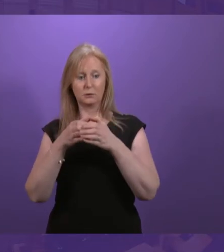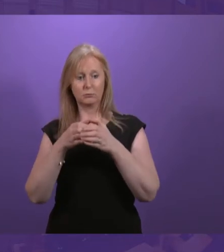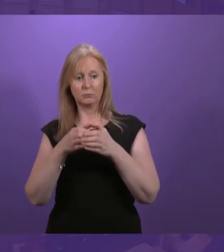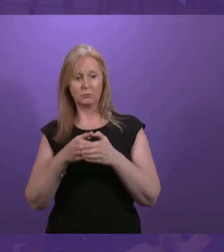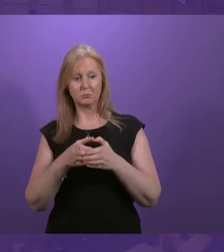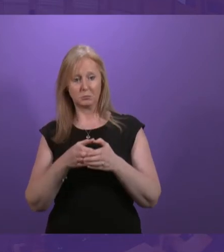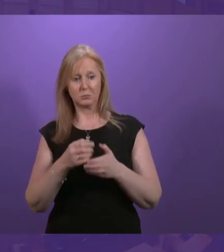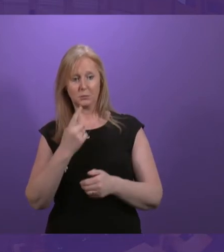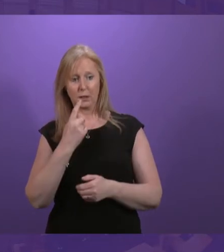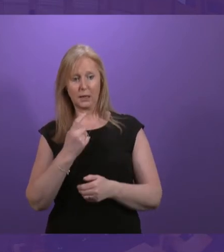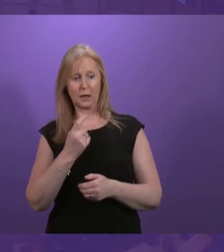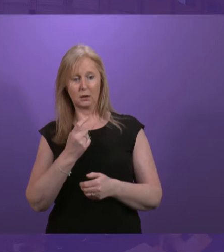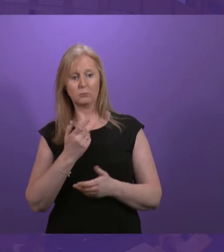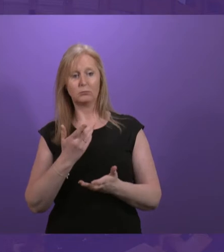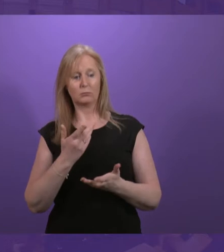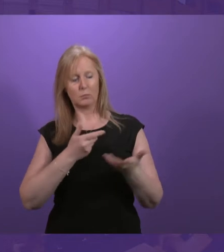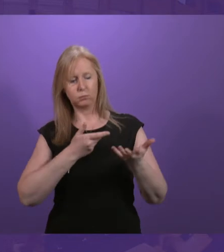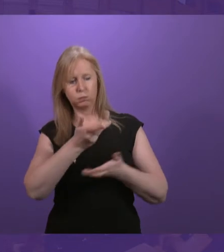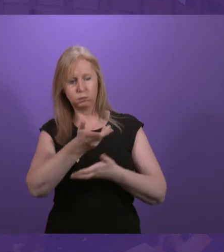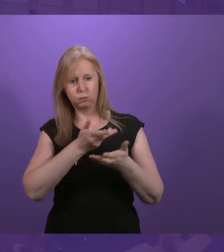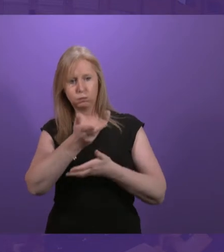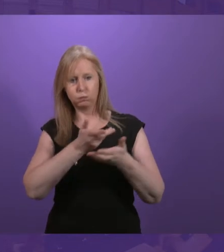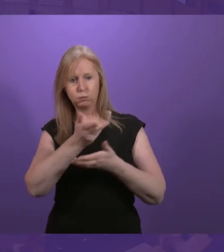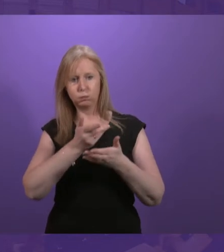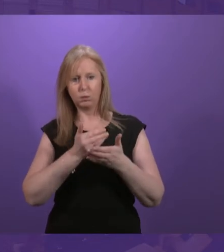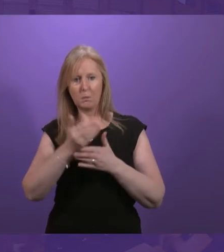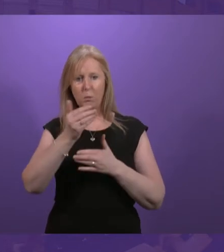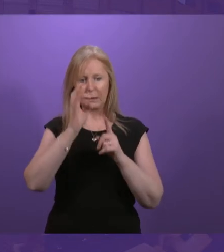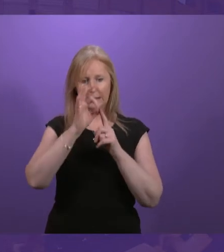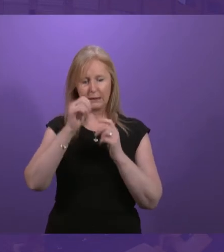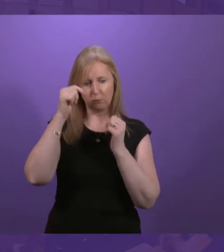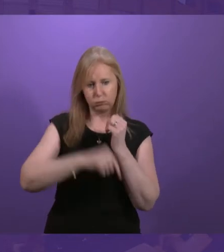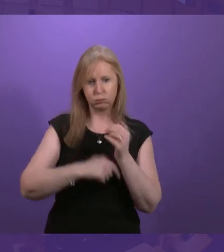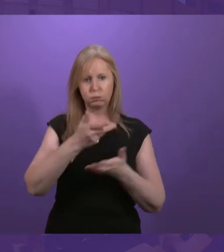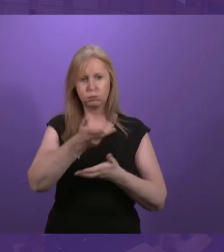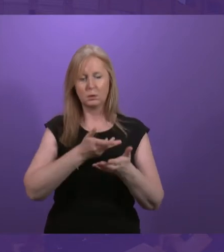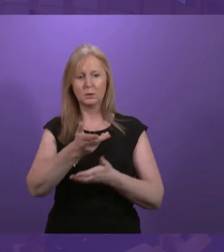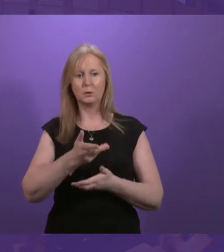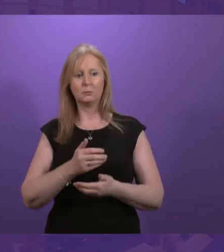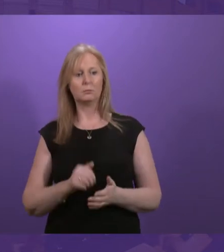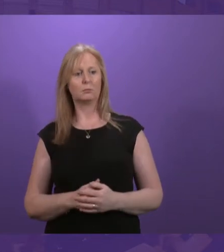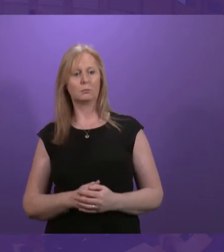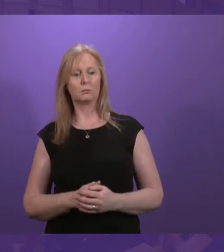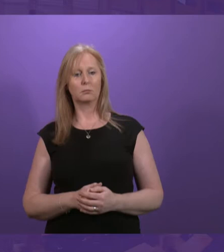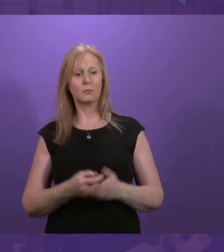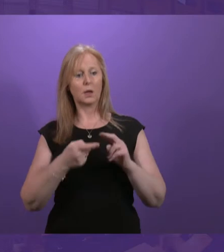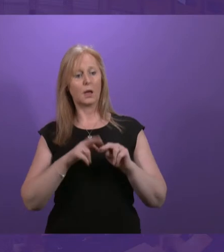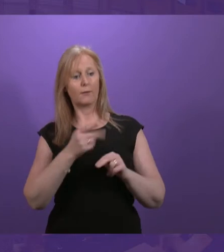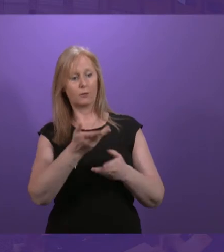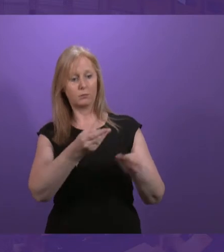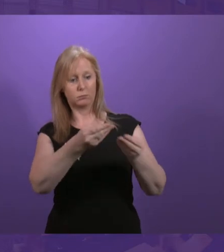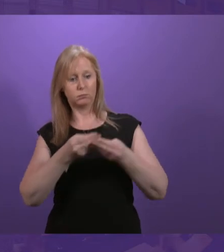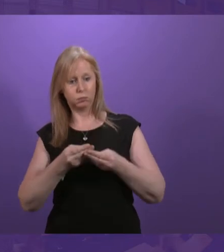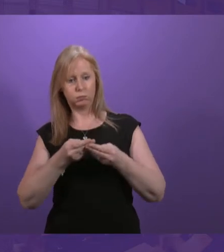than we can ever do so in the Chamber today, to discuss this in much more detail. If you have alternatives, then bring them